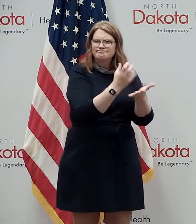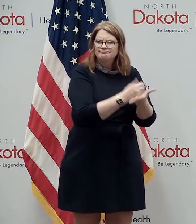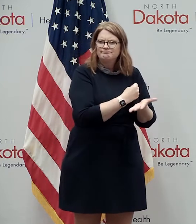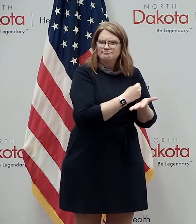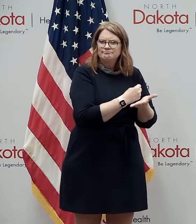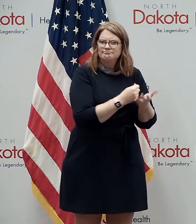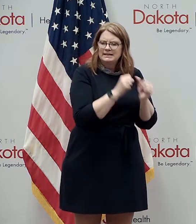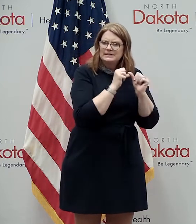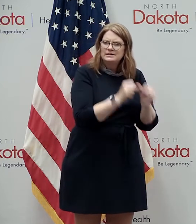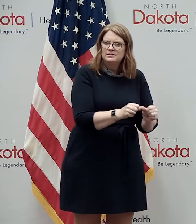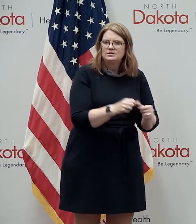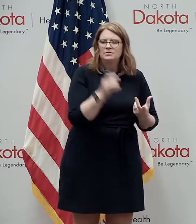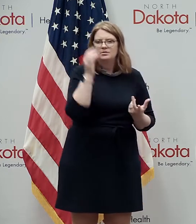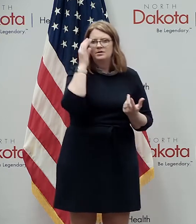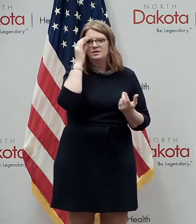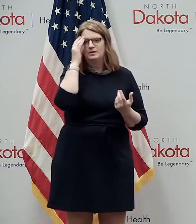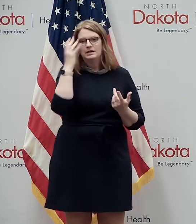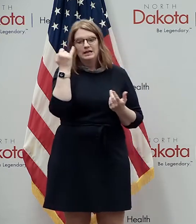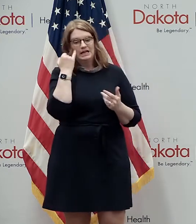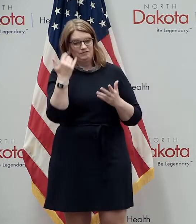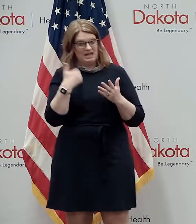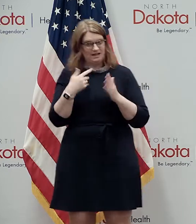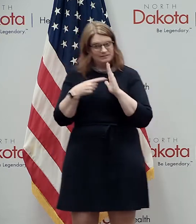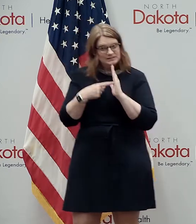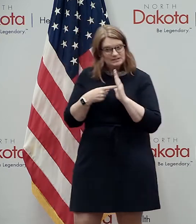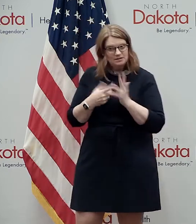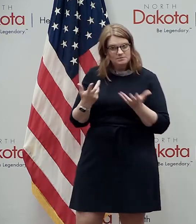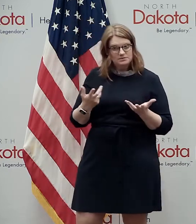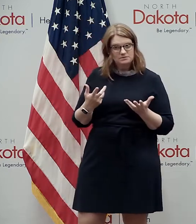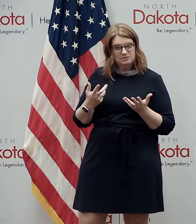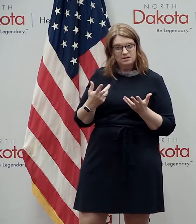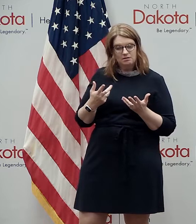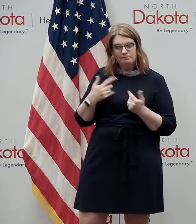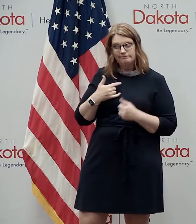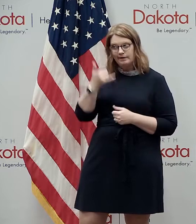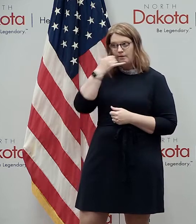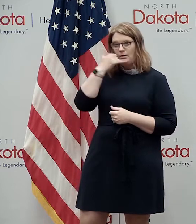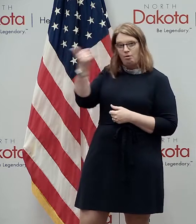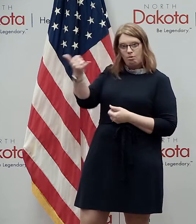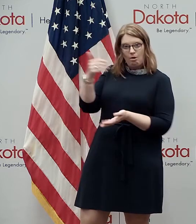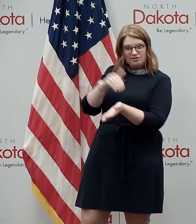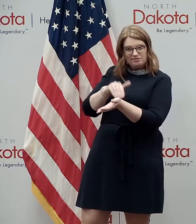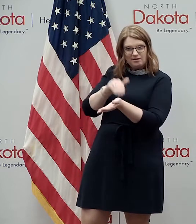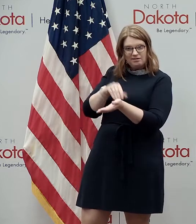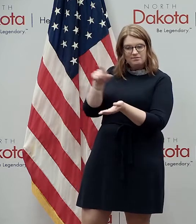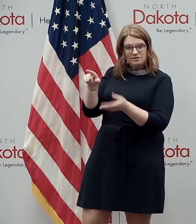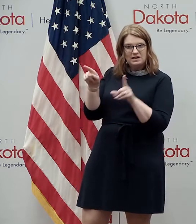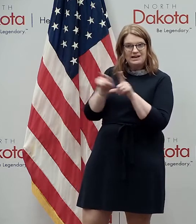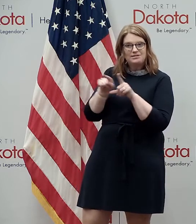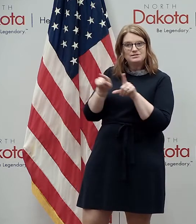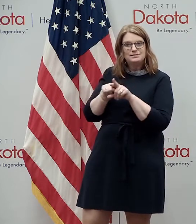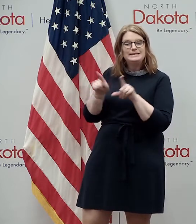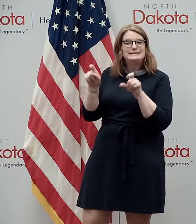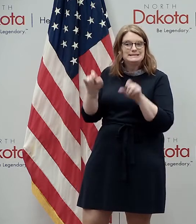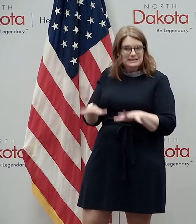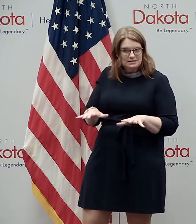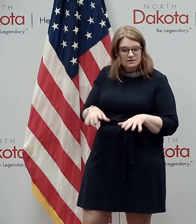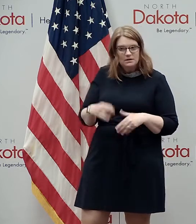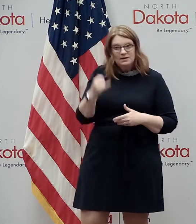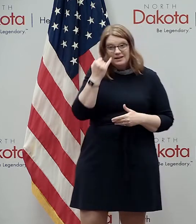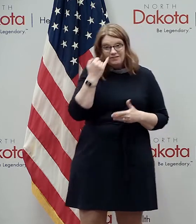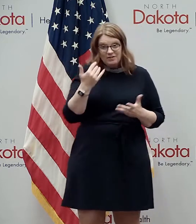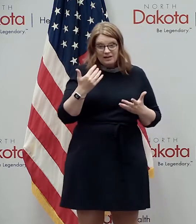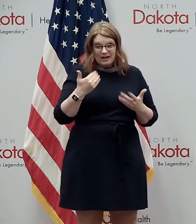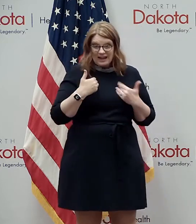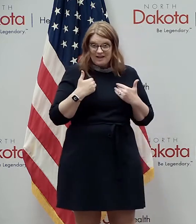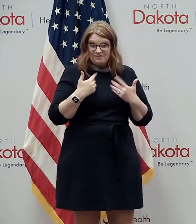and of course if you are symptomatic see your health care provider and also make sure you get tested and if you're symptomatic